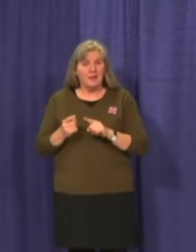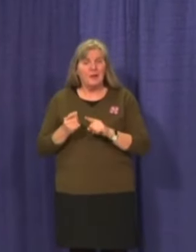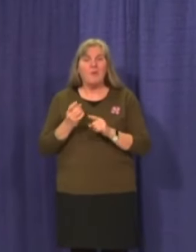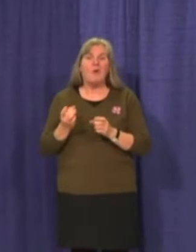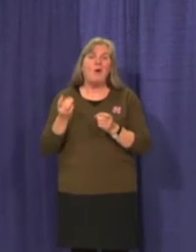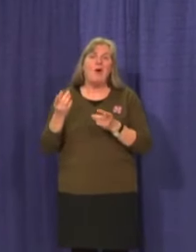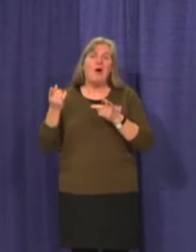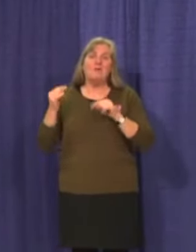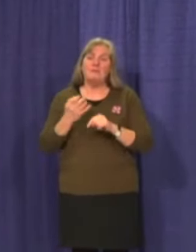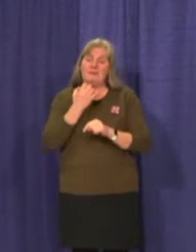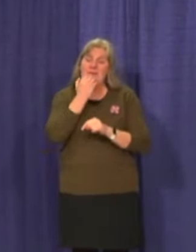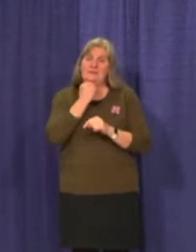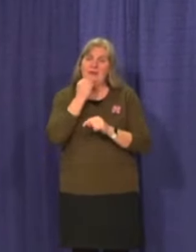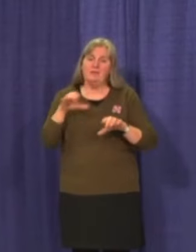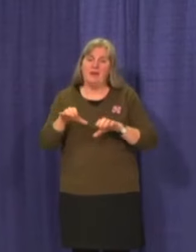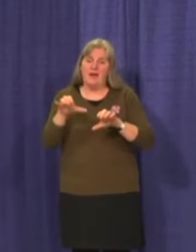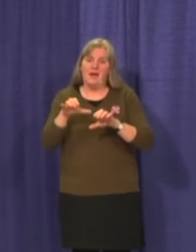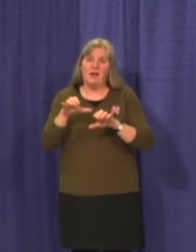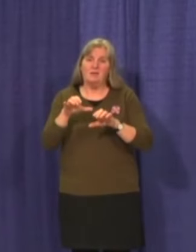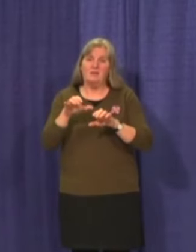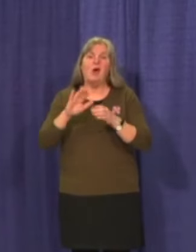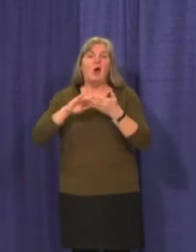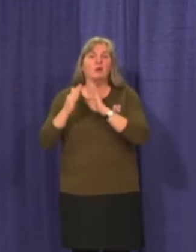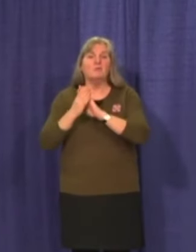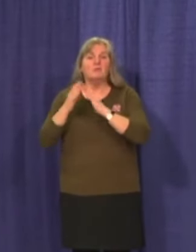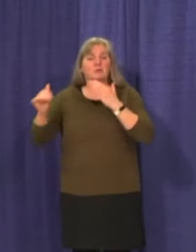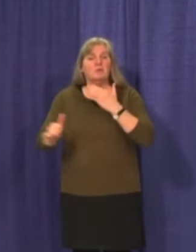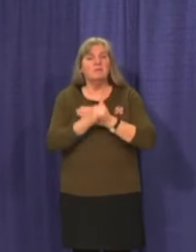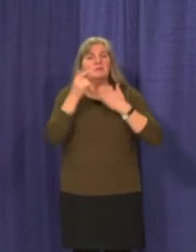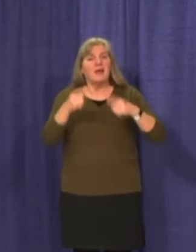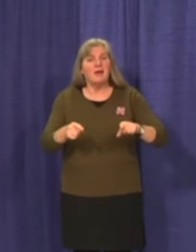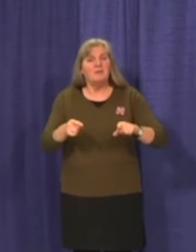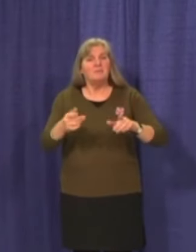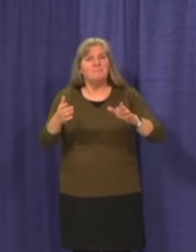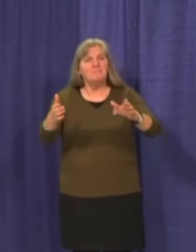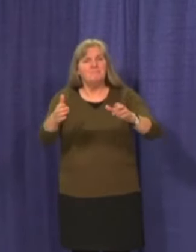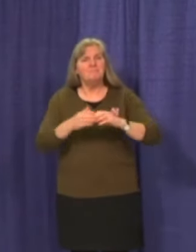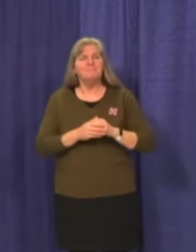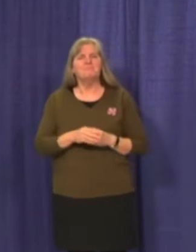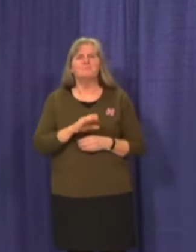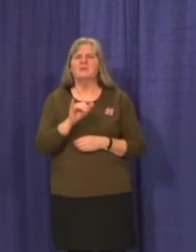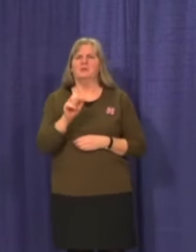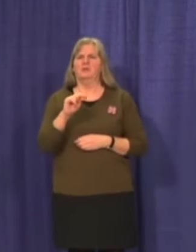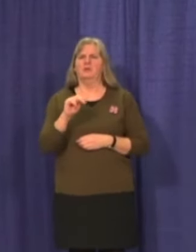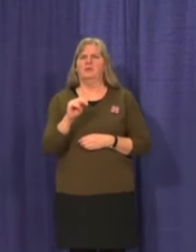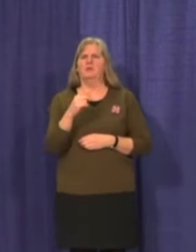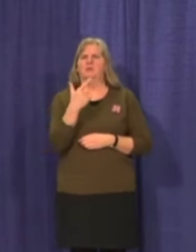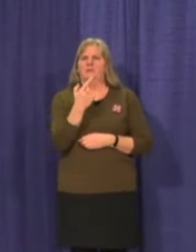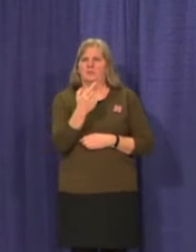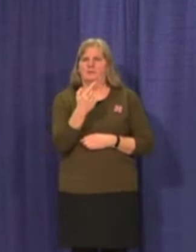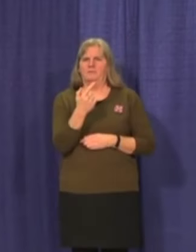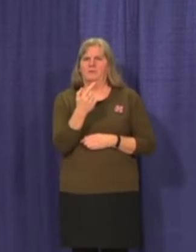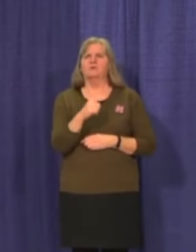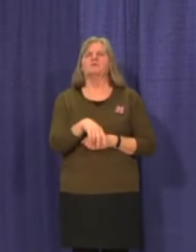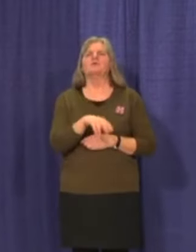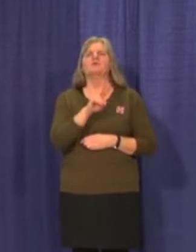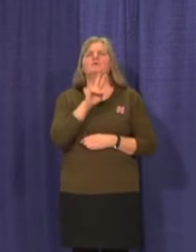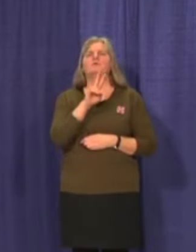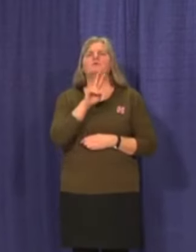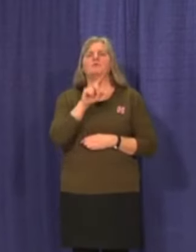that put our communities at unnecessary risk. On January 21st, 2021,